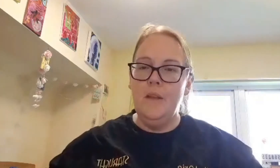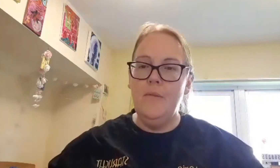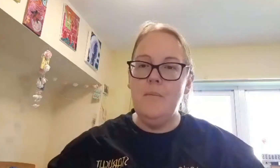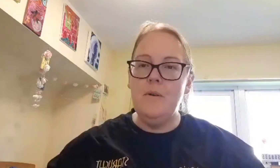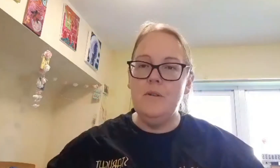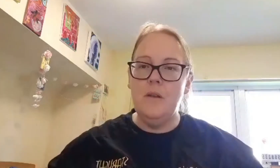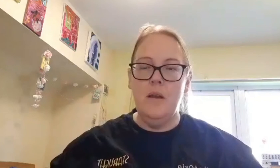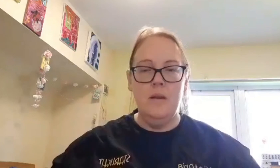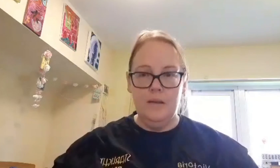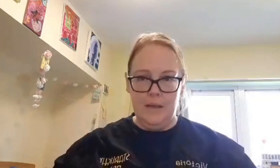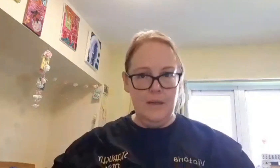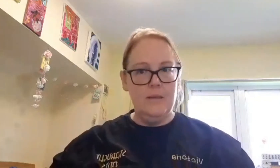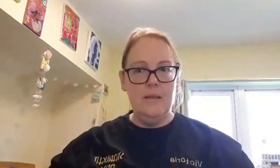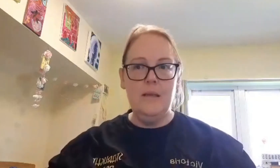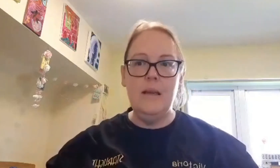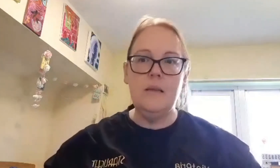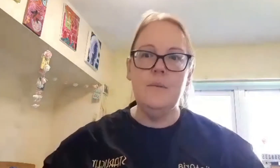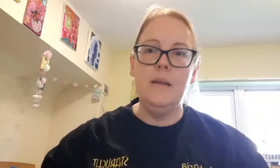you very much and see you next week